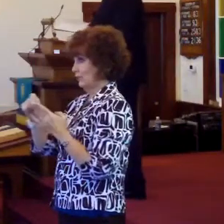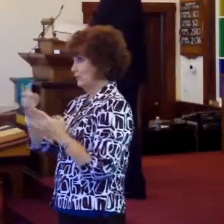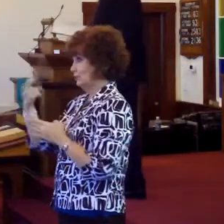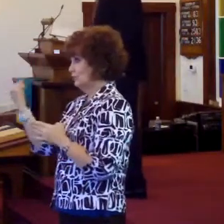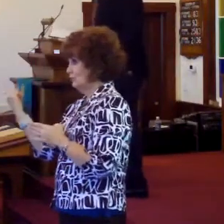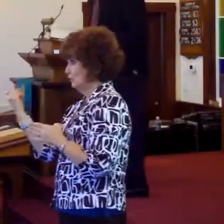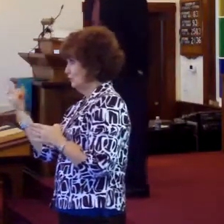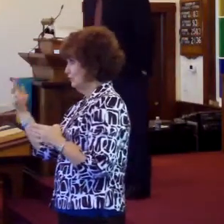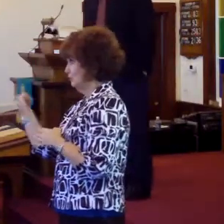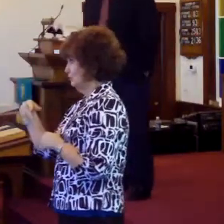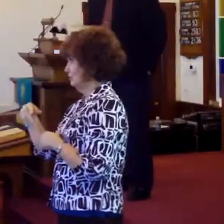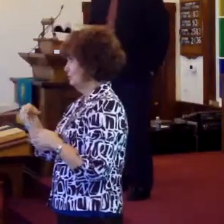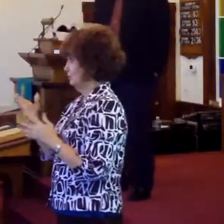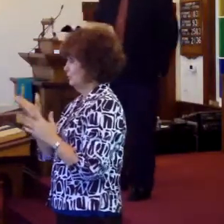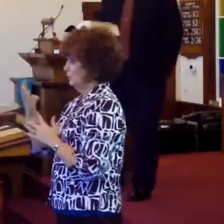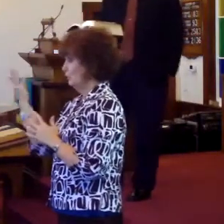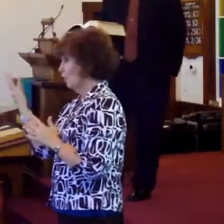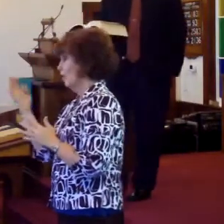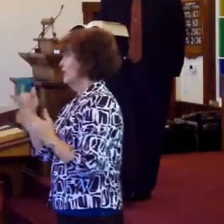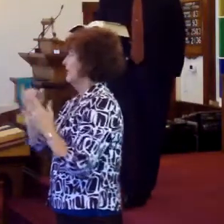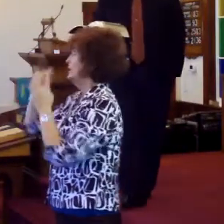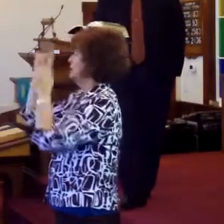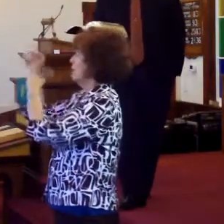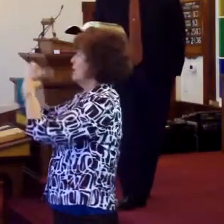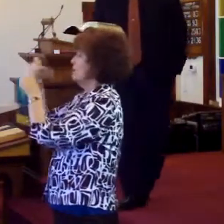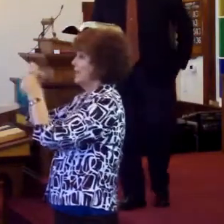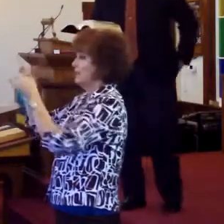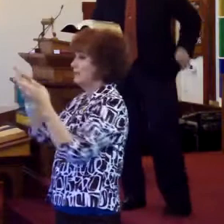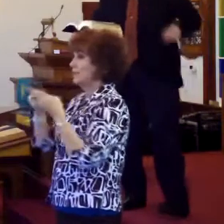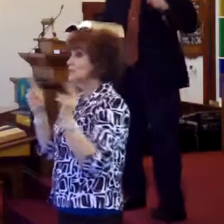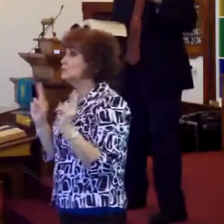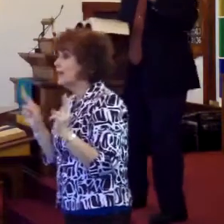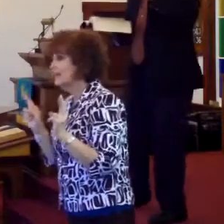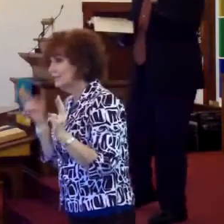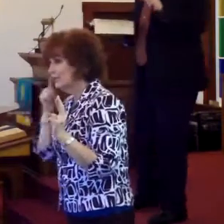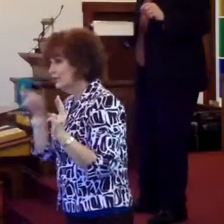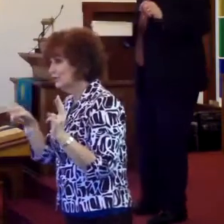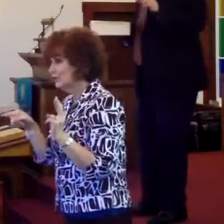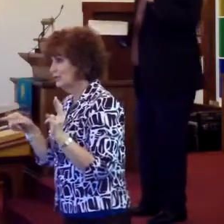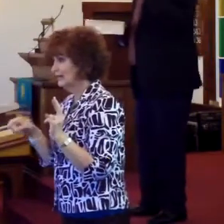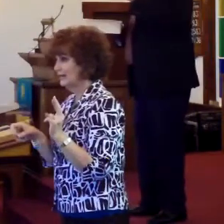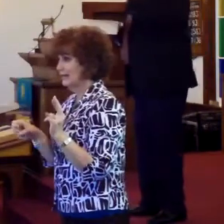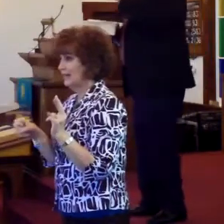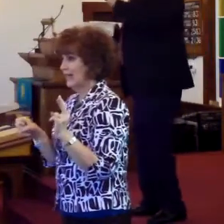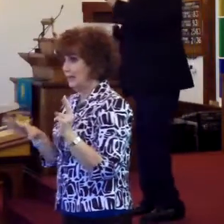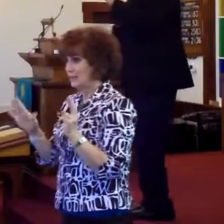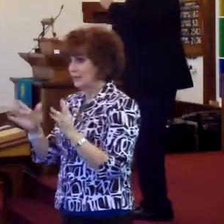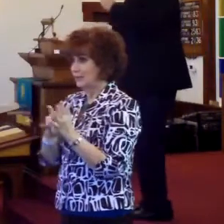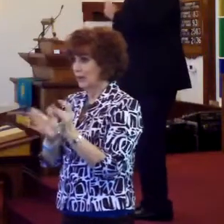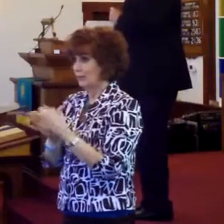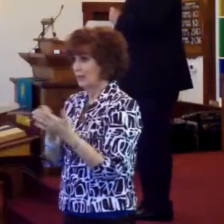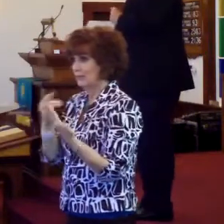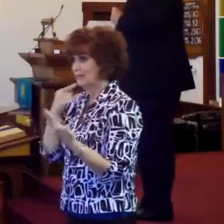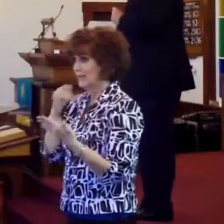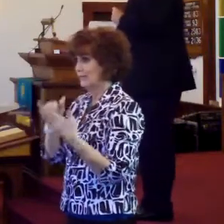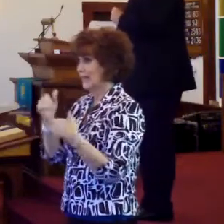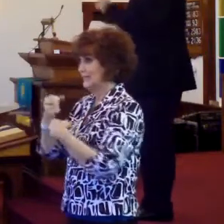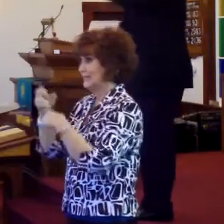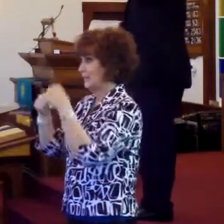verse 4 that he's gone and he's preparing a place for you. How many of your Bibles say he's preparing a mansion?